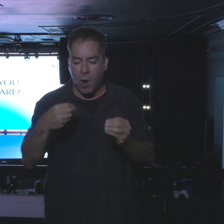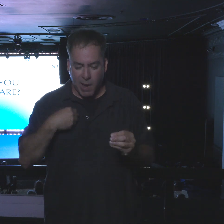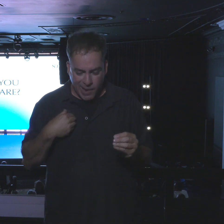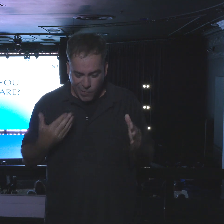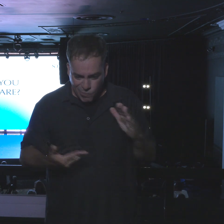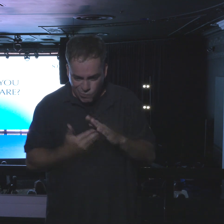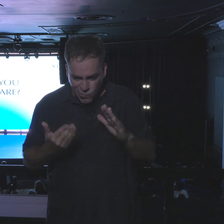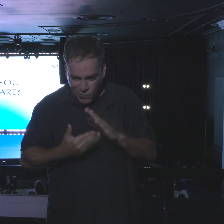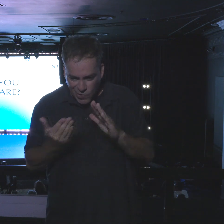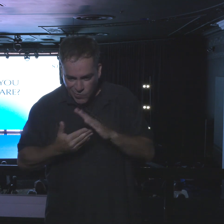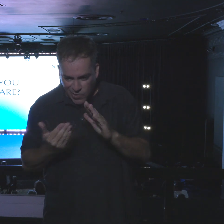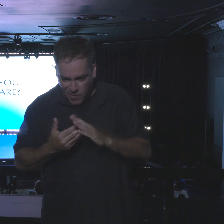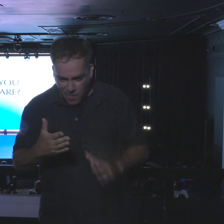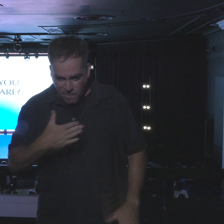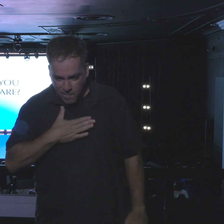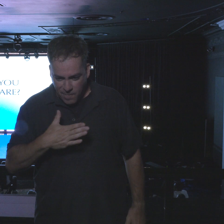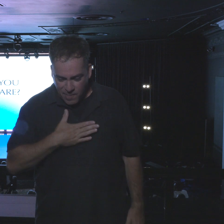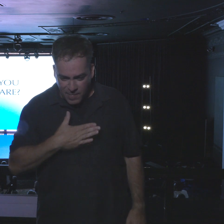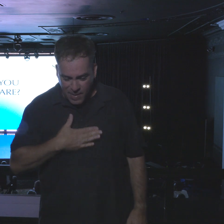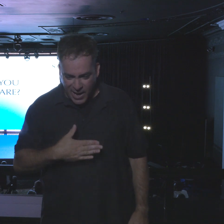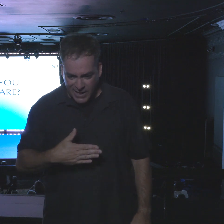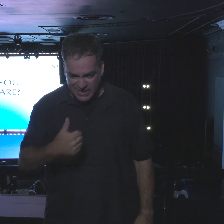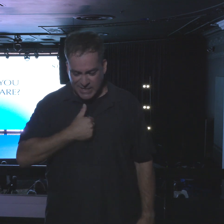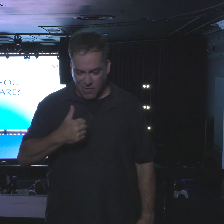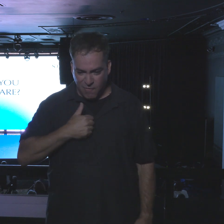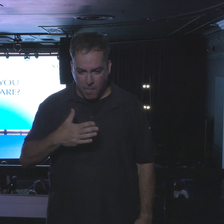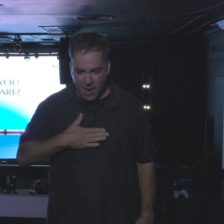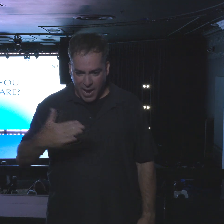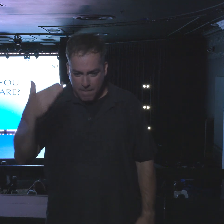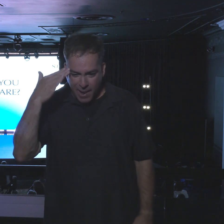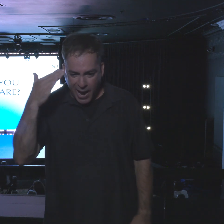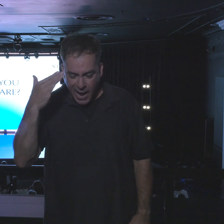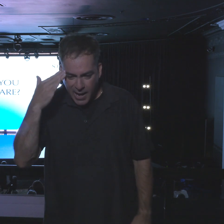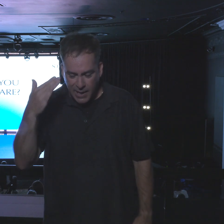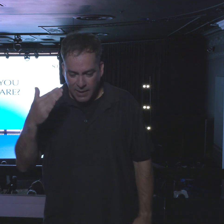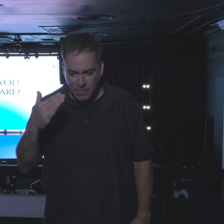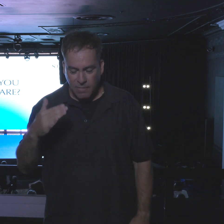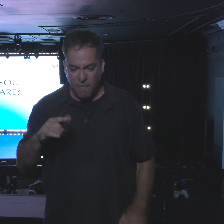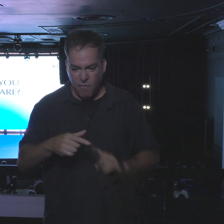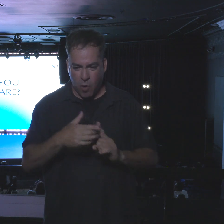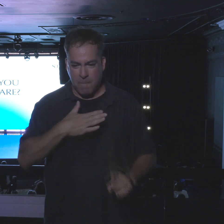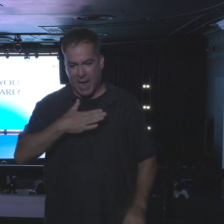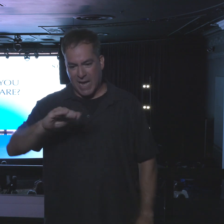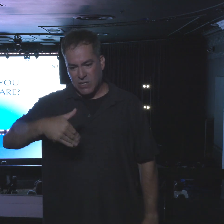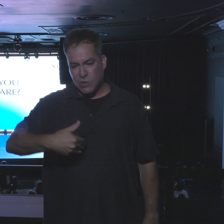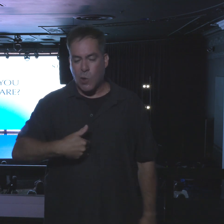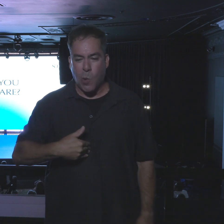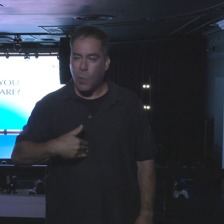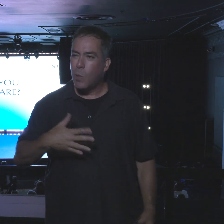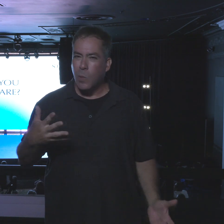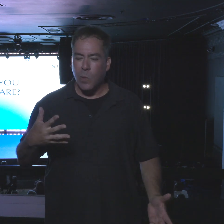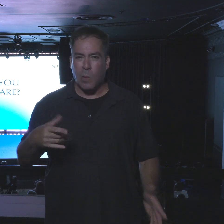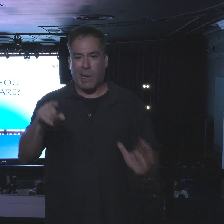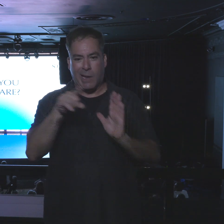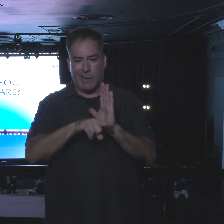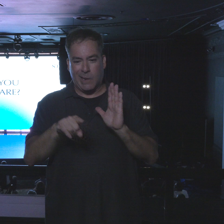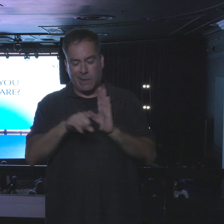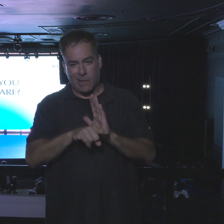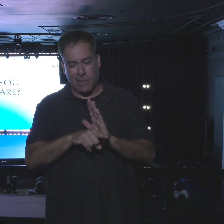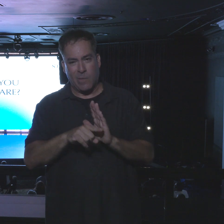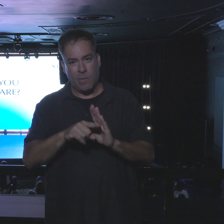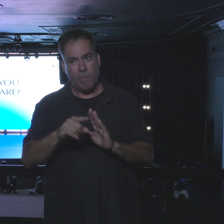from my soulish mind, which is how I operated